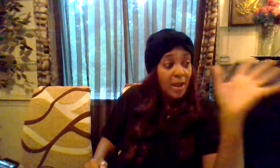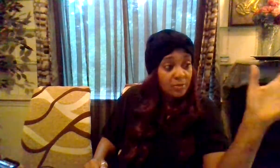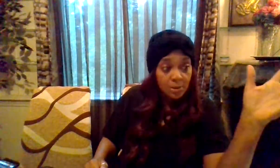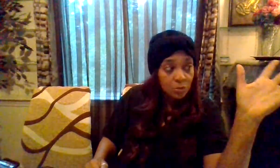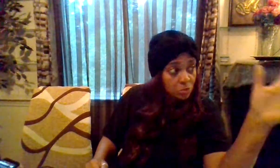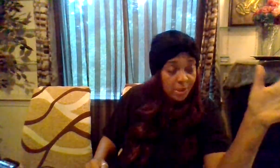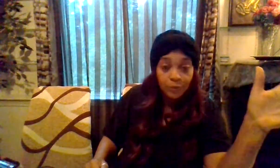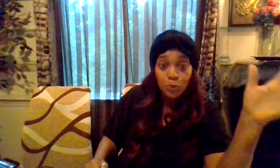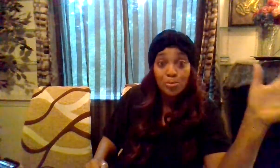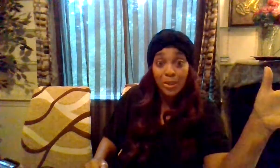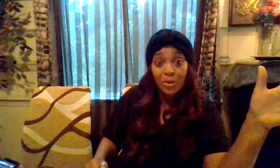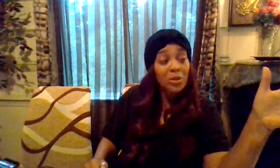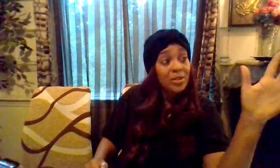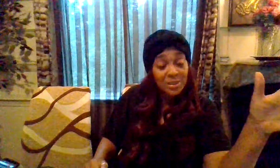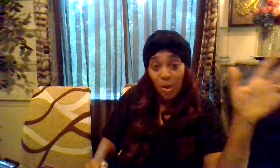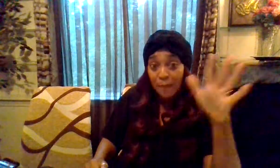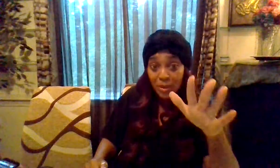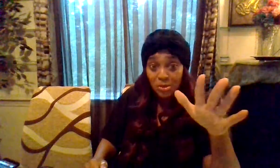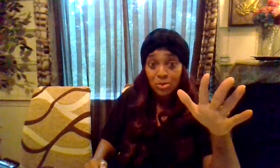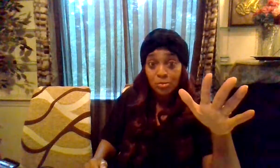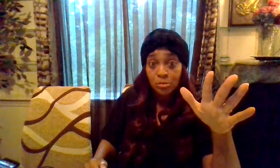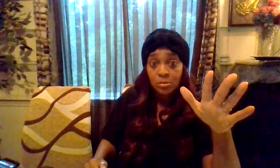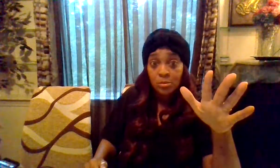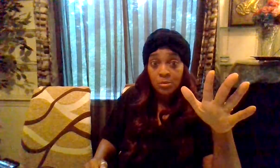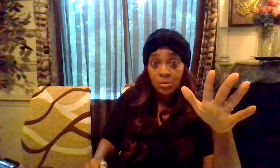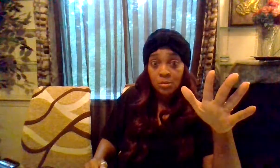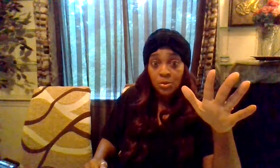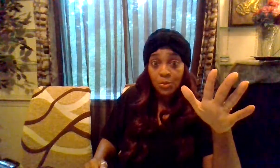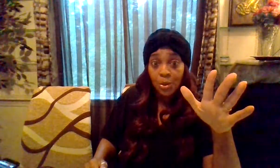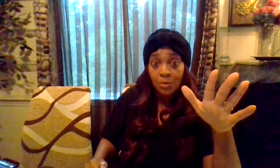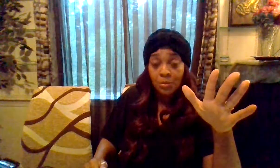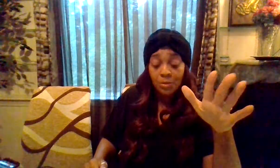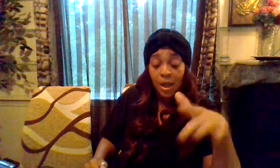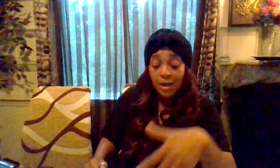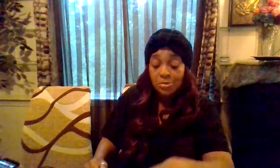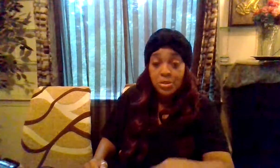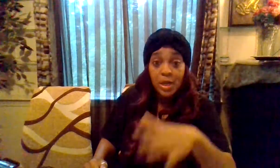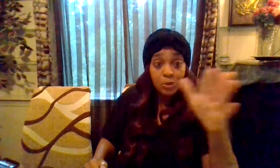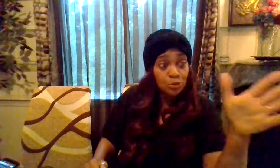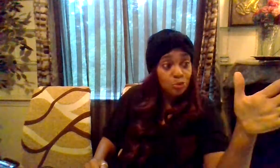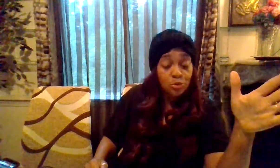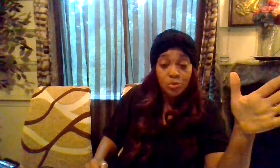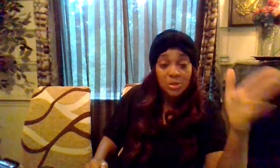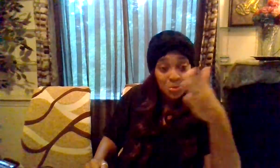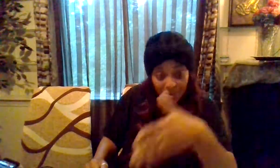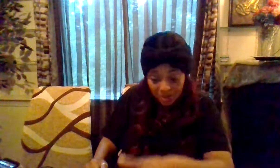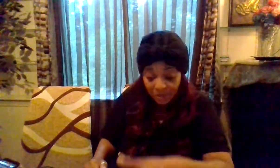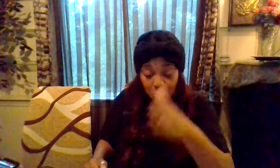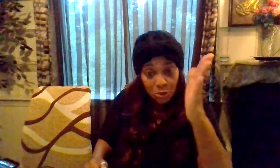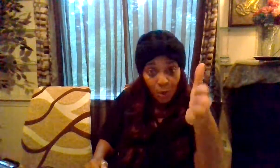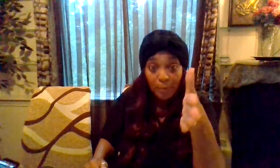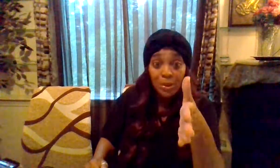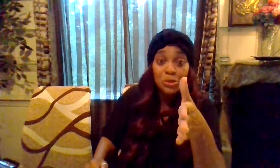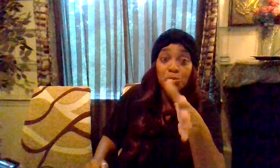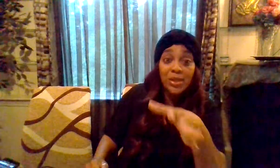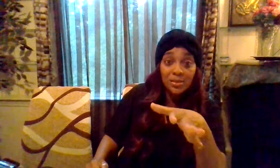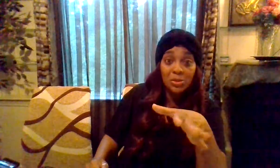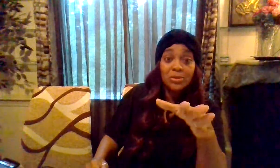have something created for you bigger that's why i picked you you know i created you to do this because that's the reason why i placed you in that certain